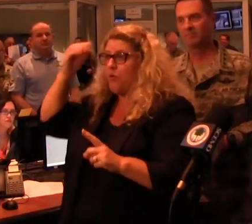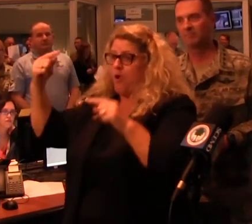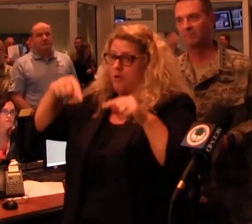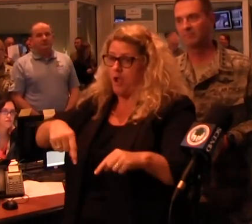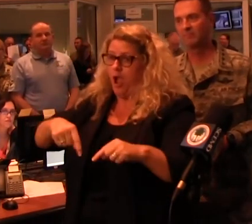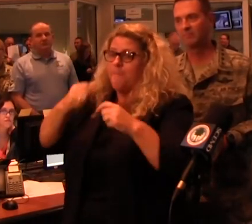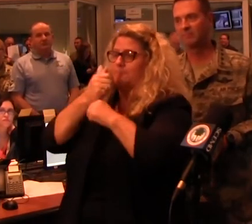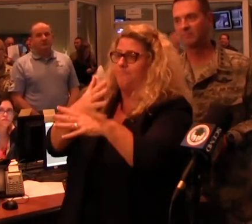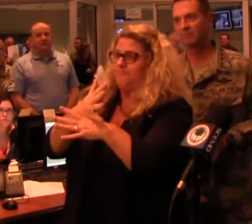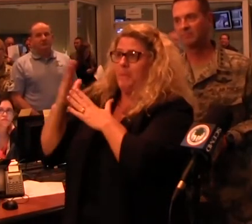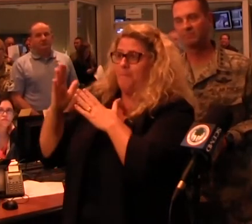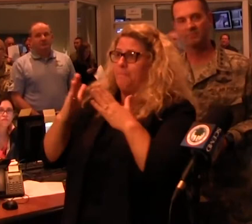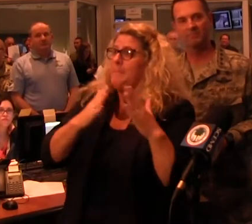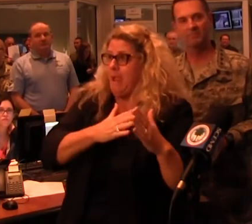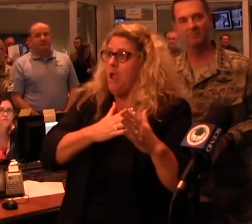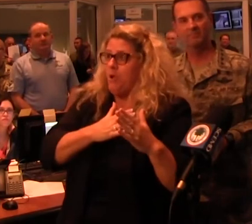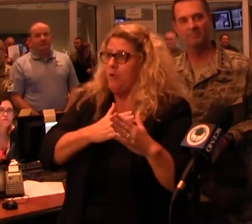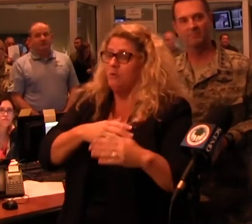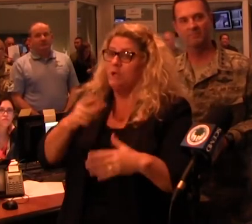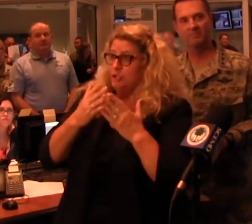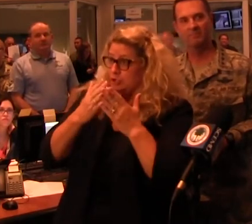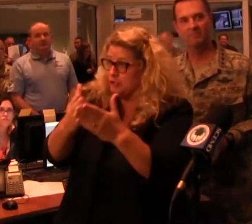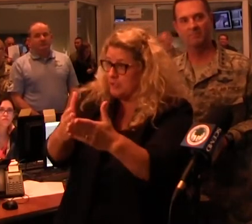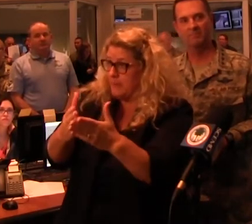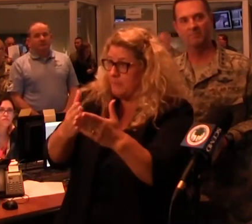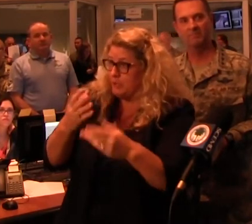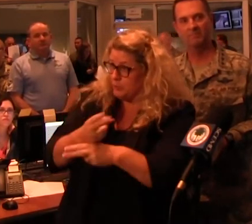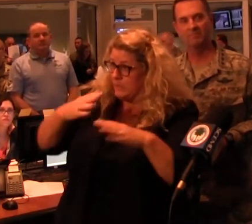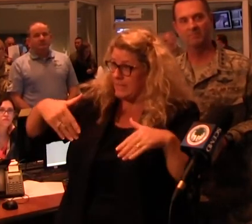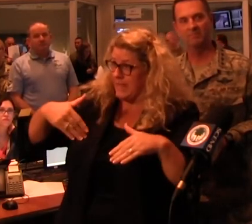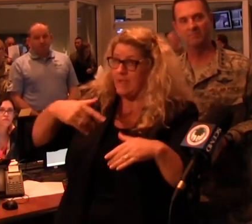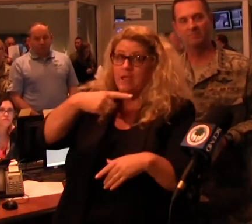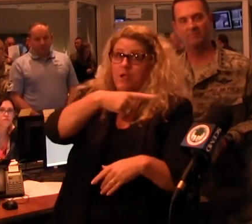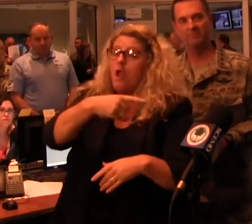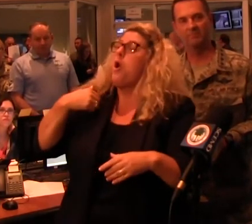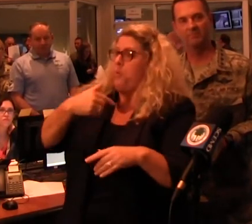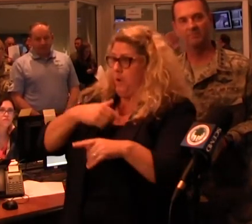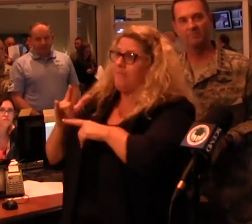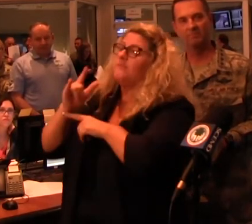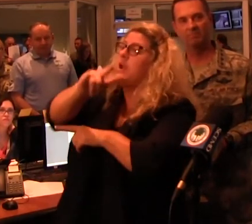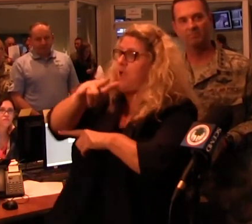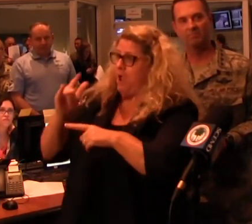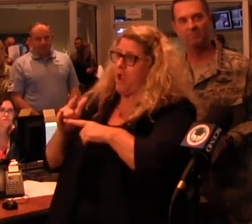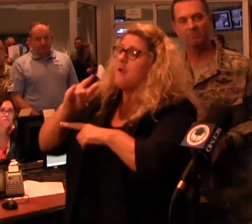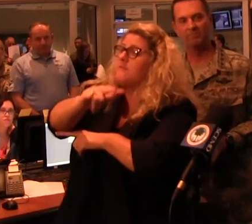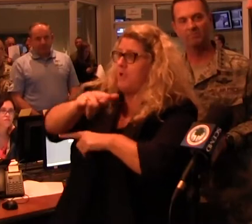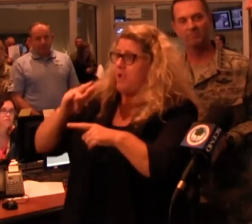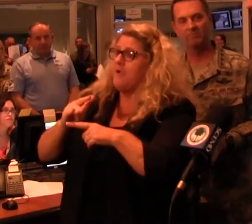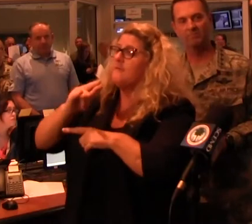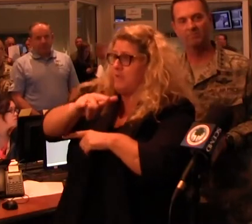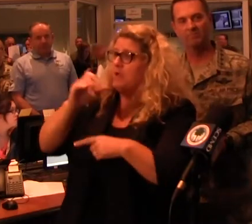Have those ships been used at all yet? We are using, we are flying, actively flying from the ships, from the active duty side,